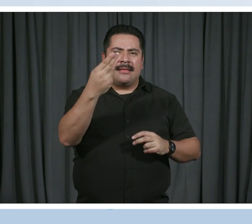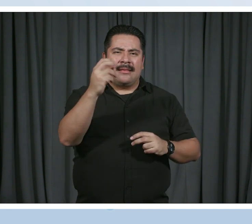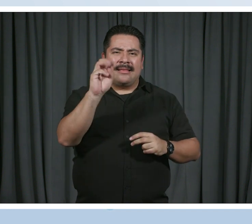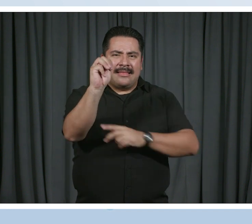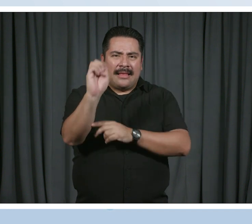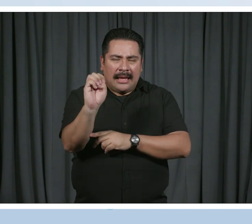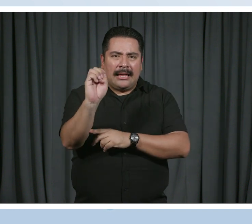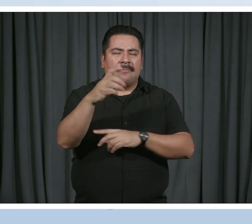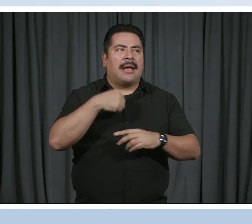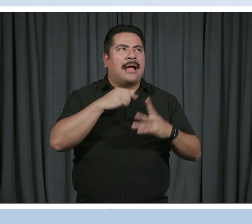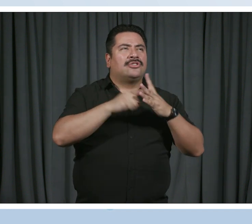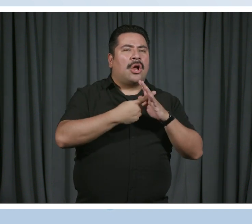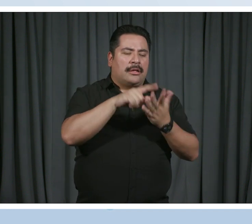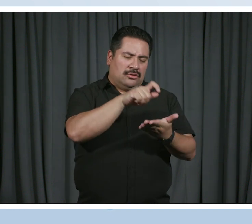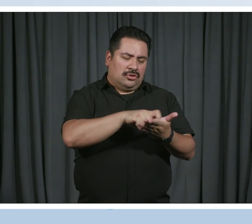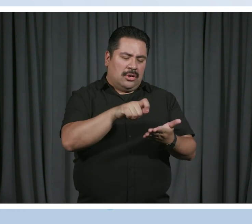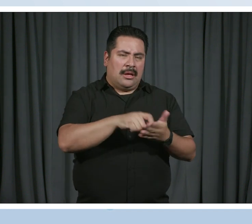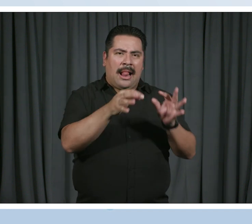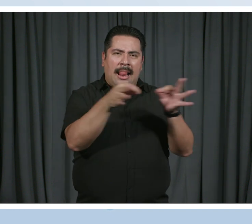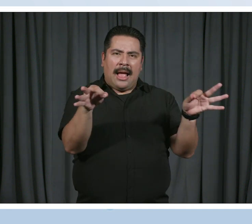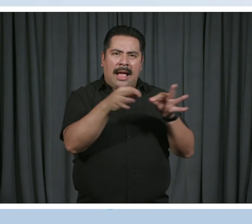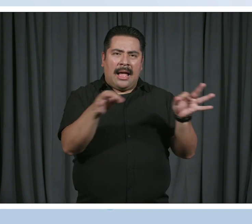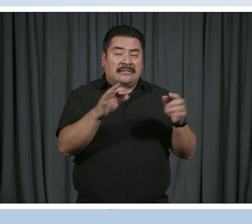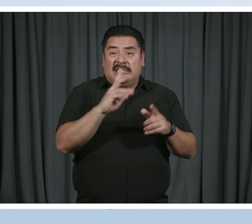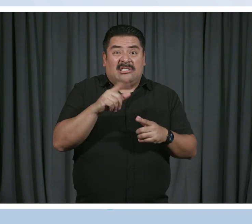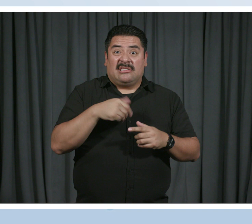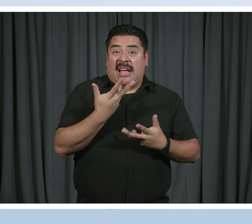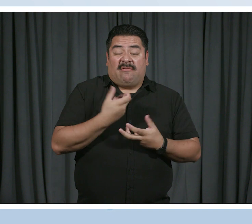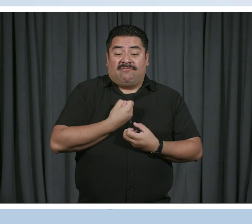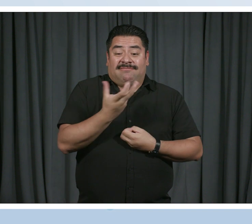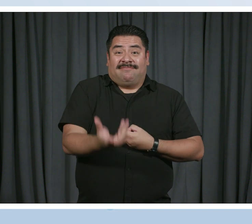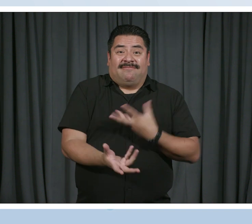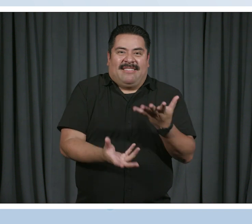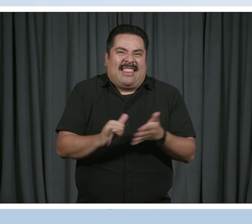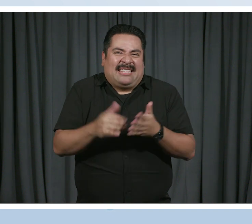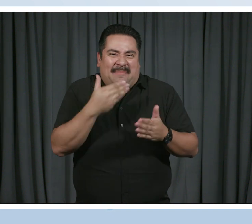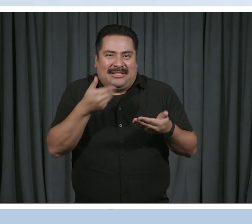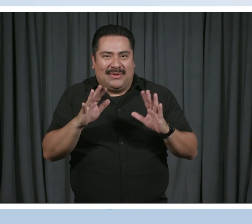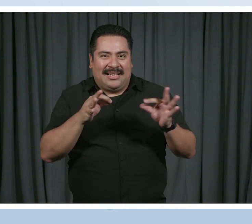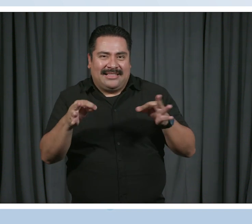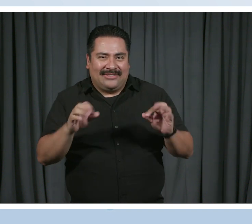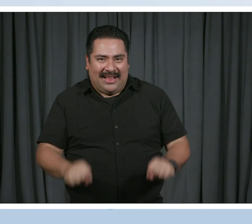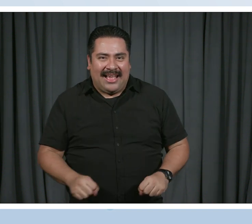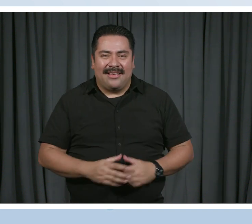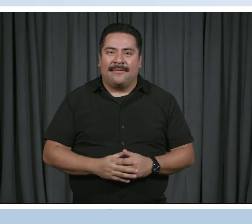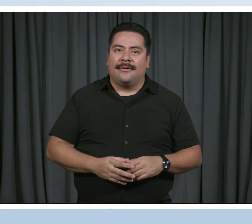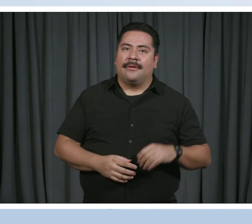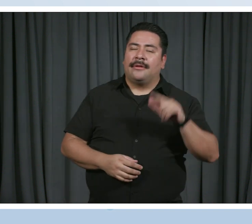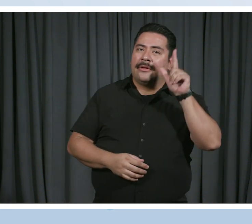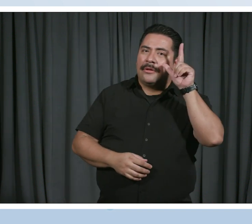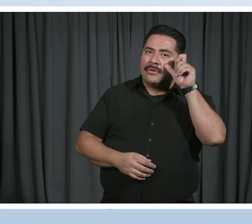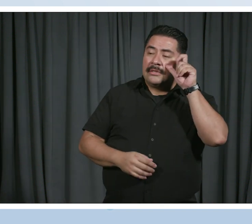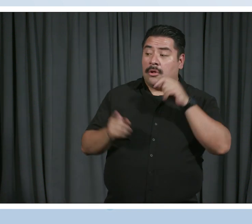started putting lines together. And it just sort of flowed out of me. That's the best way I can describe it. Okay, so you wrote the